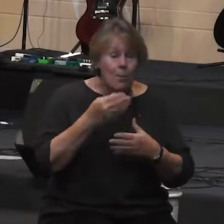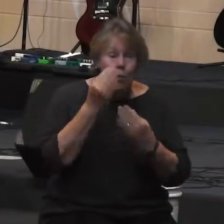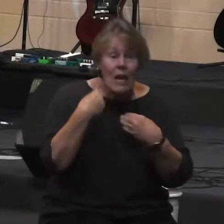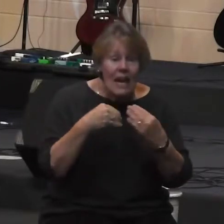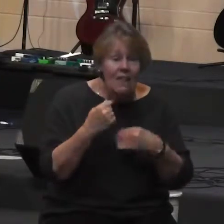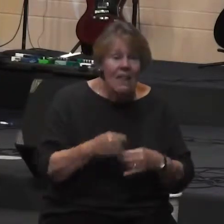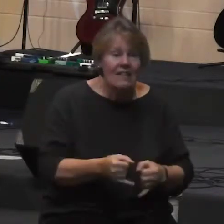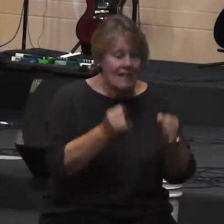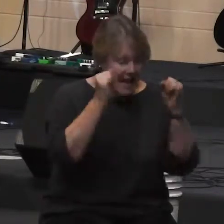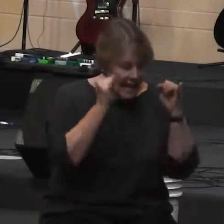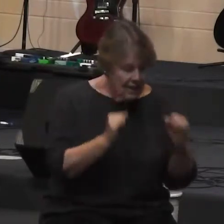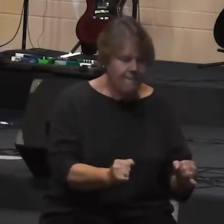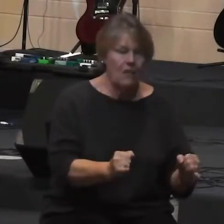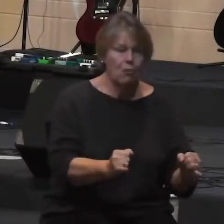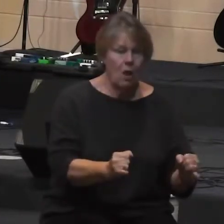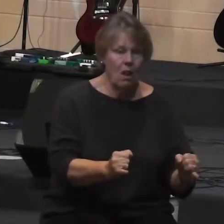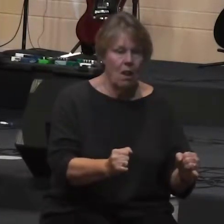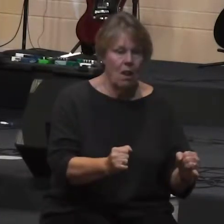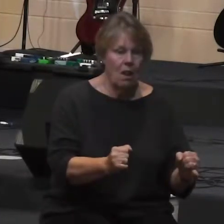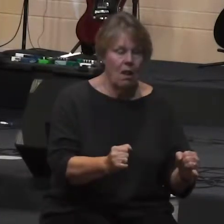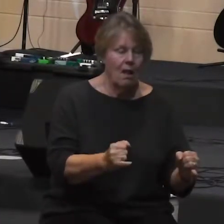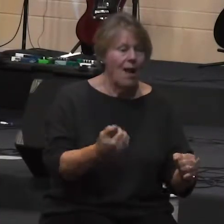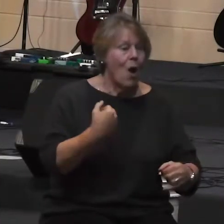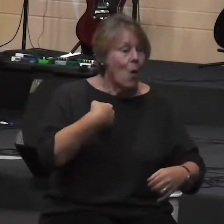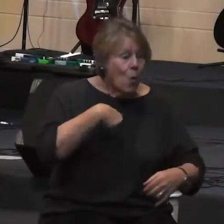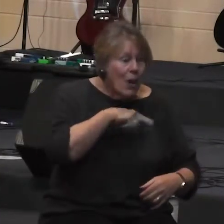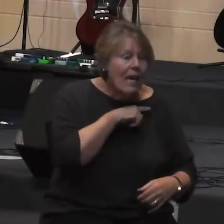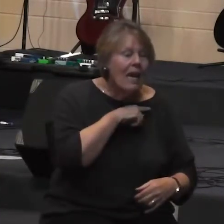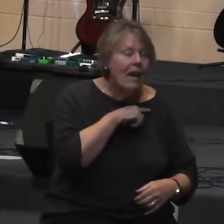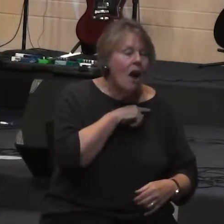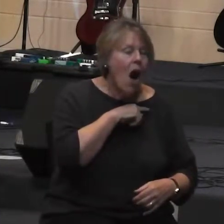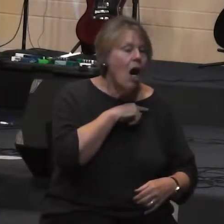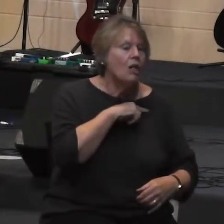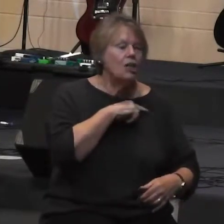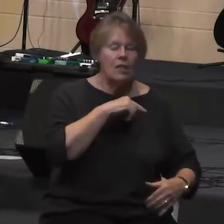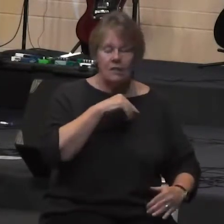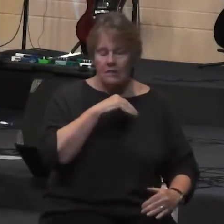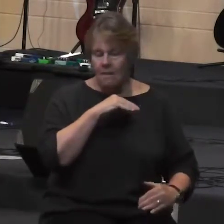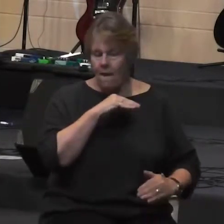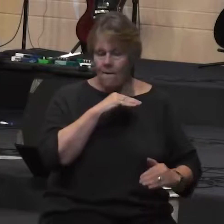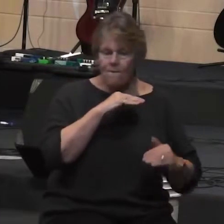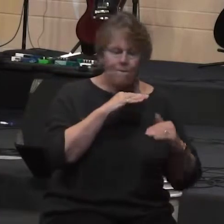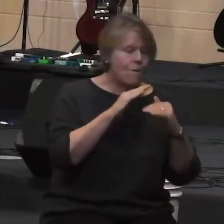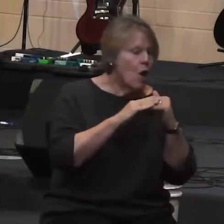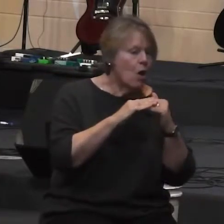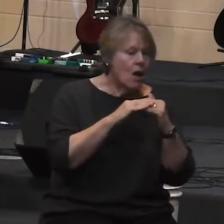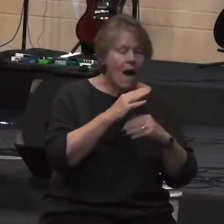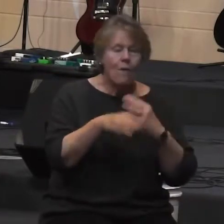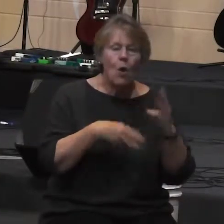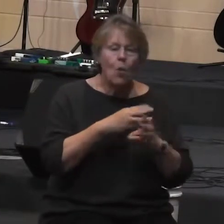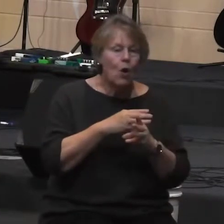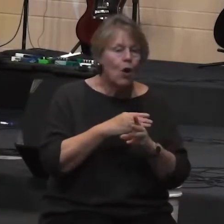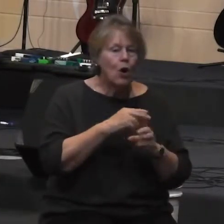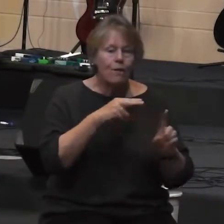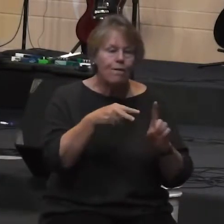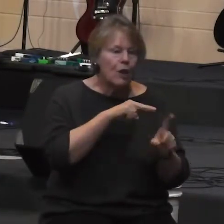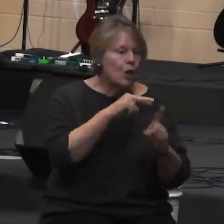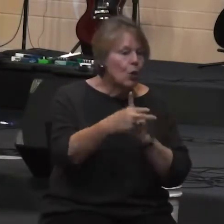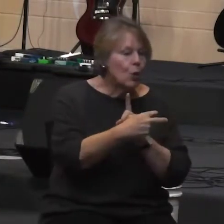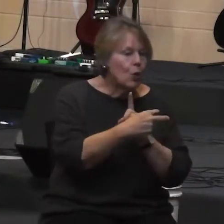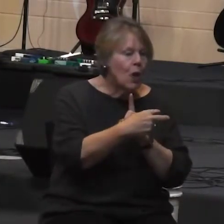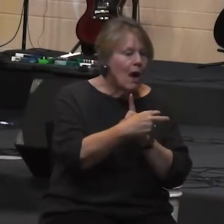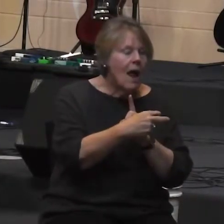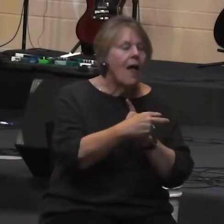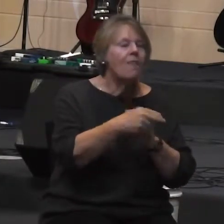individualistic air. We are infected and saturated by a worldview that places the single person